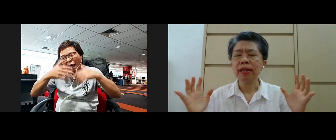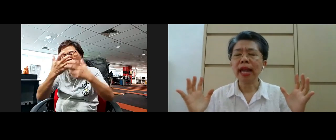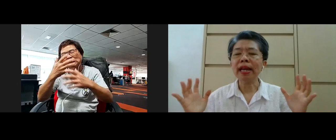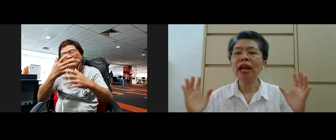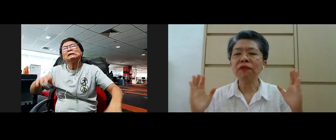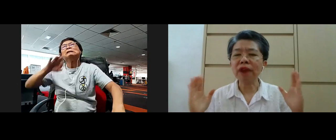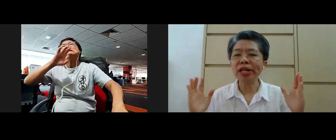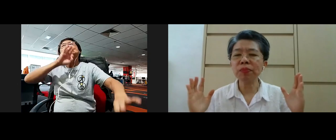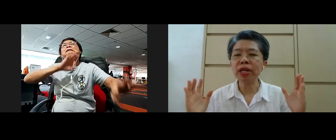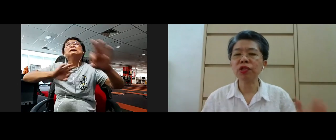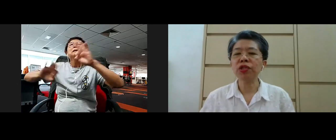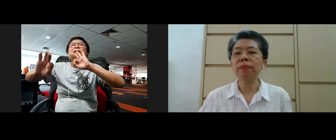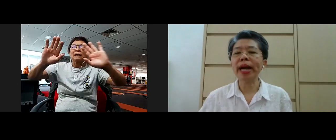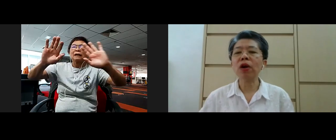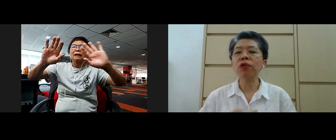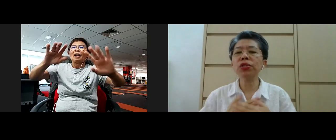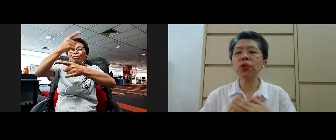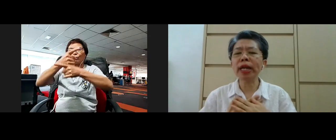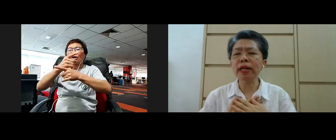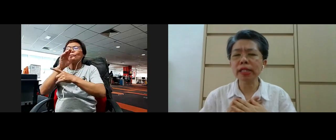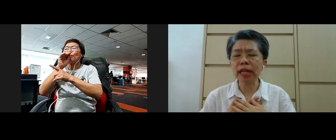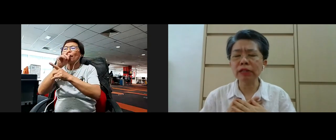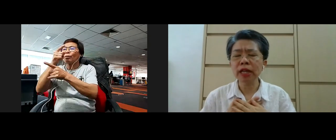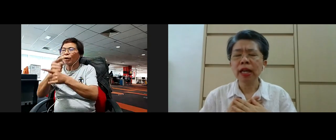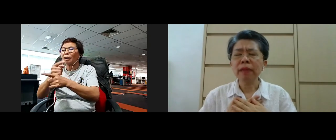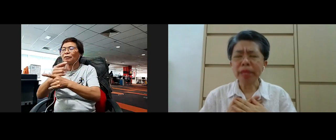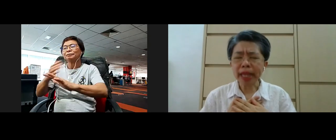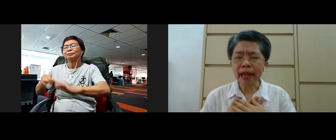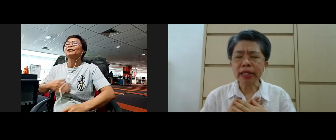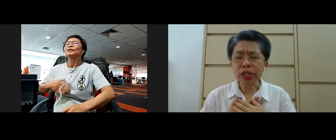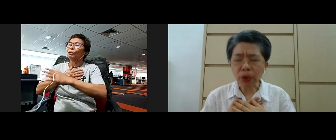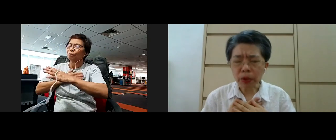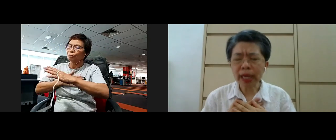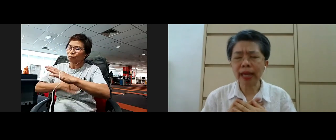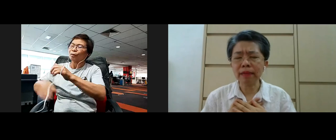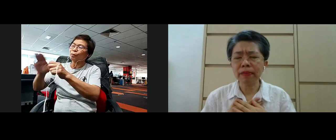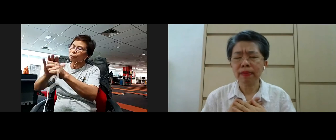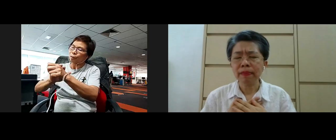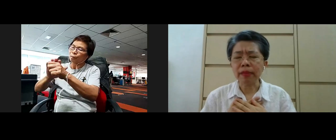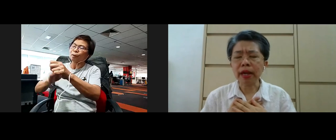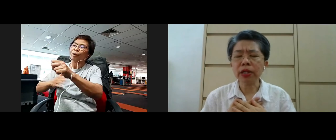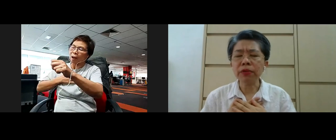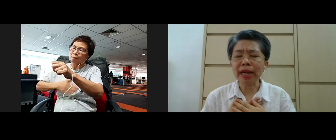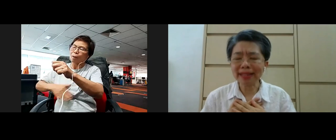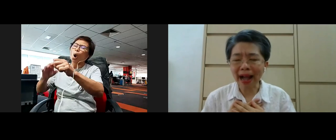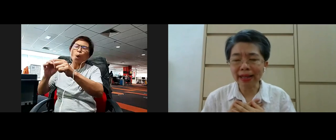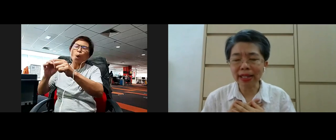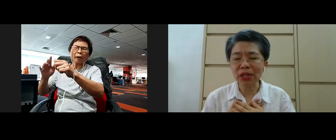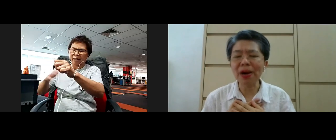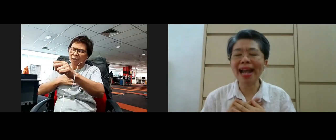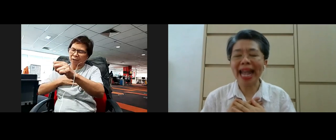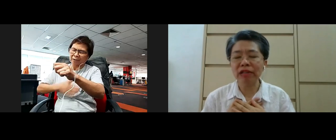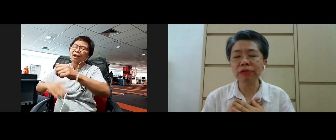can I have right speech by consoling ourselves mien is okay yeah you are